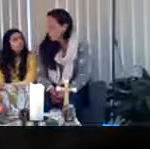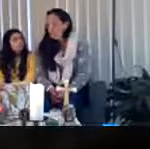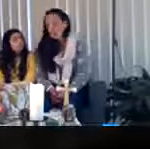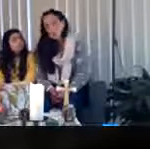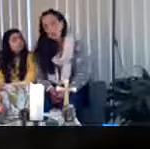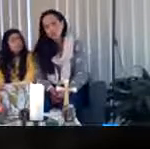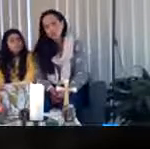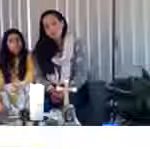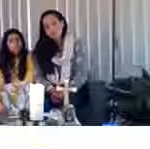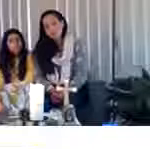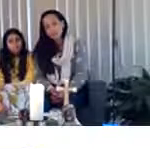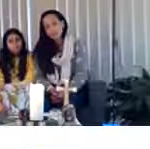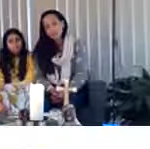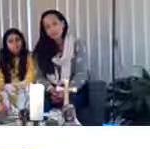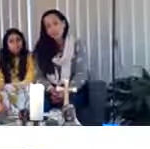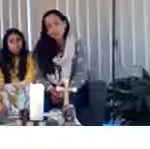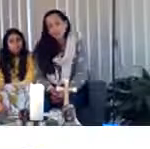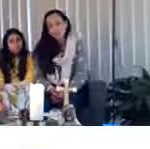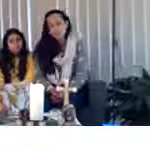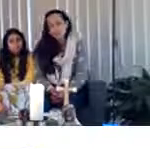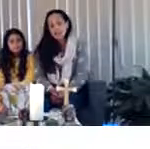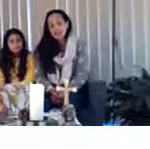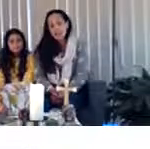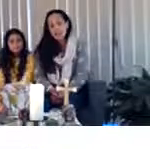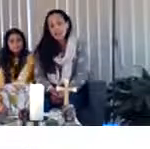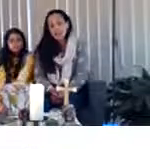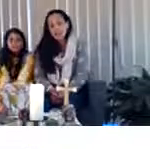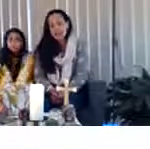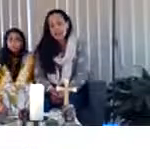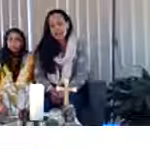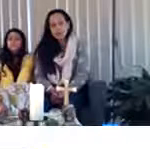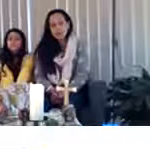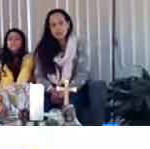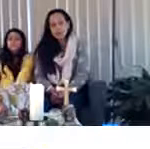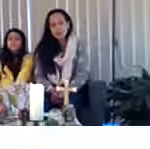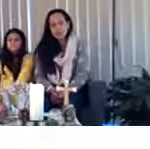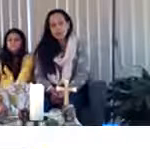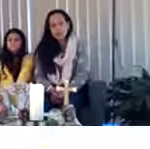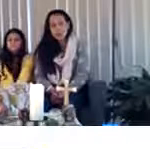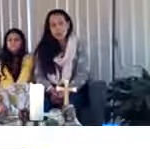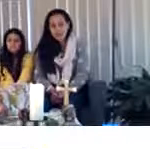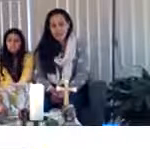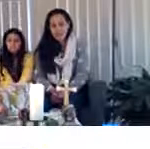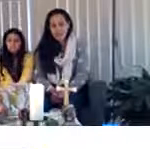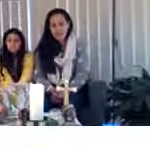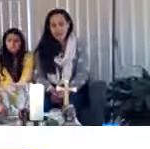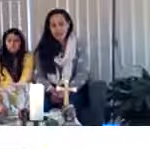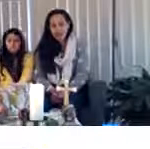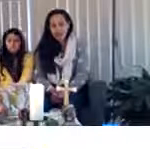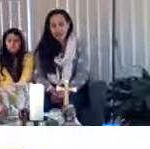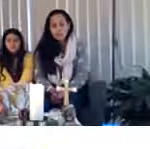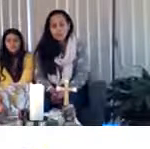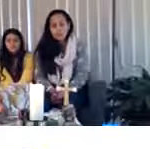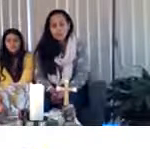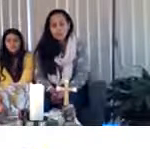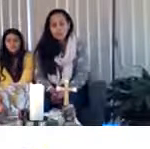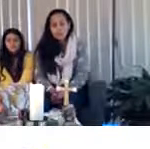me too? Then Simon Peter stepped forward and said, master, who would we turn to?